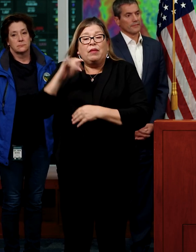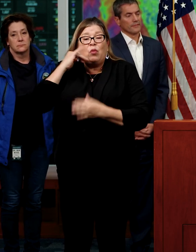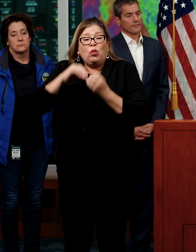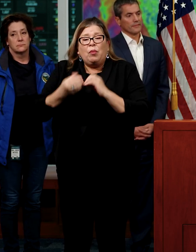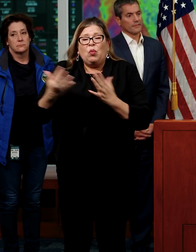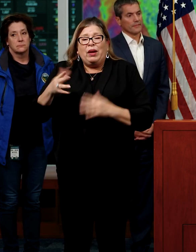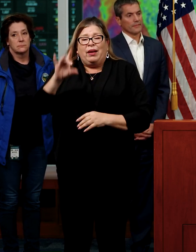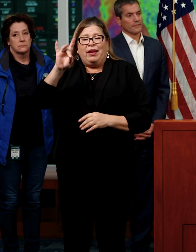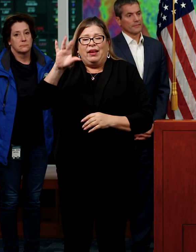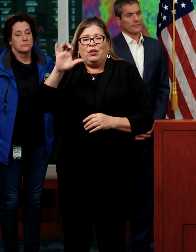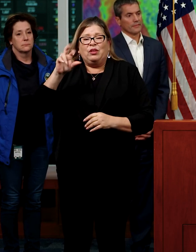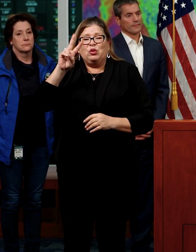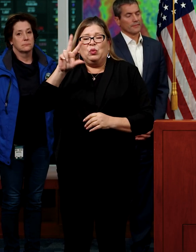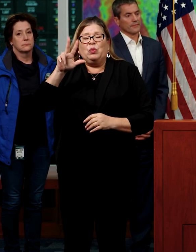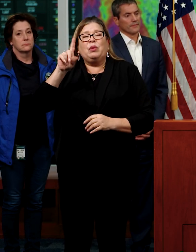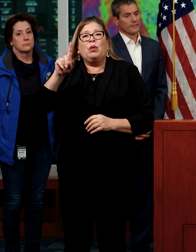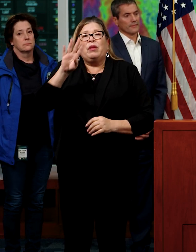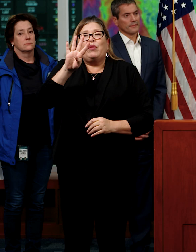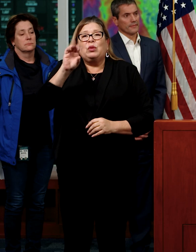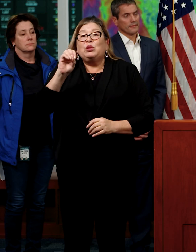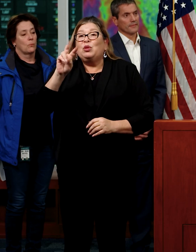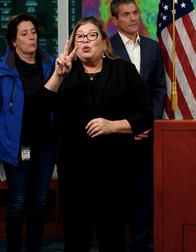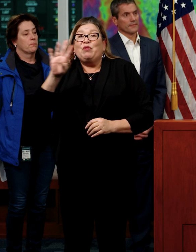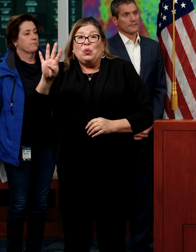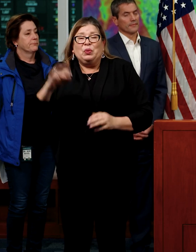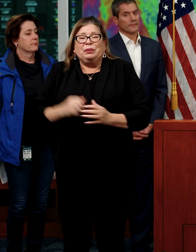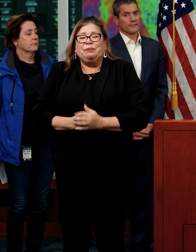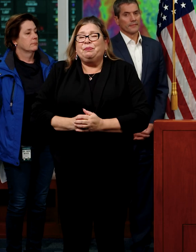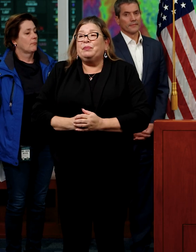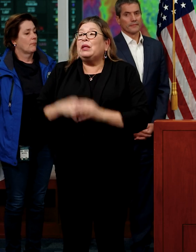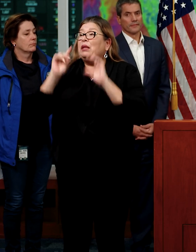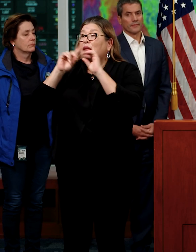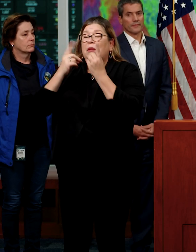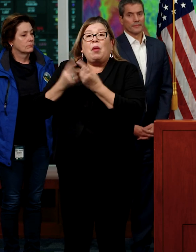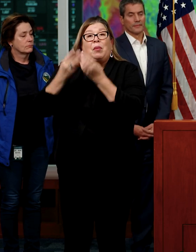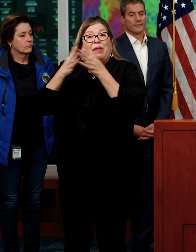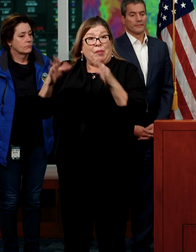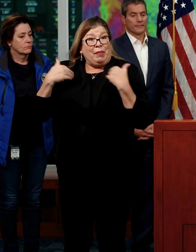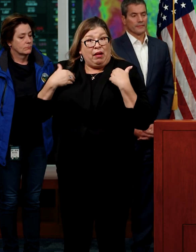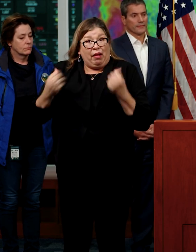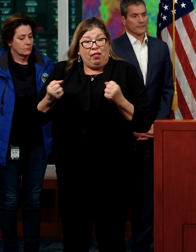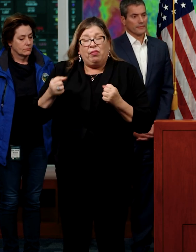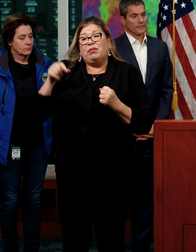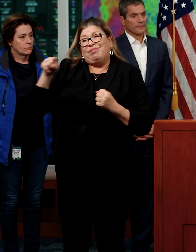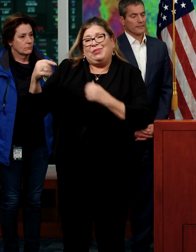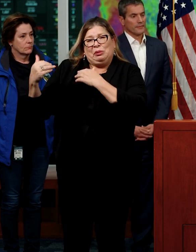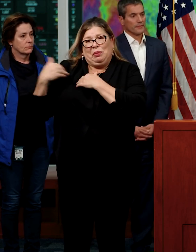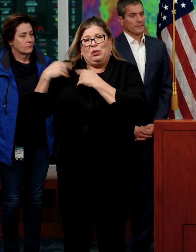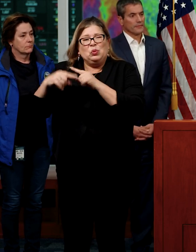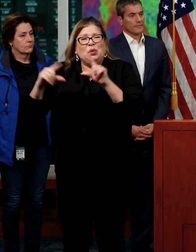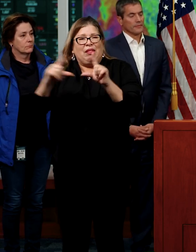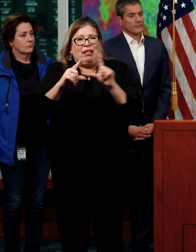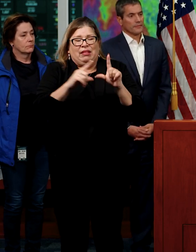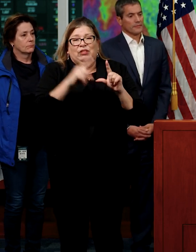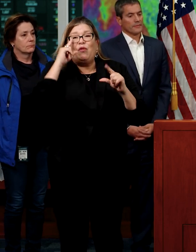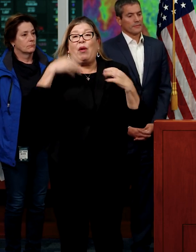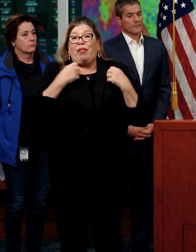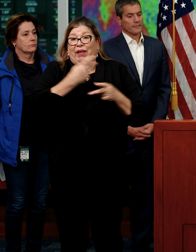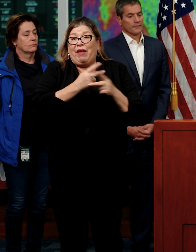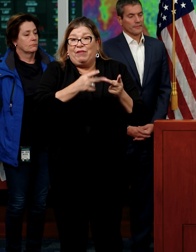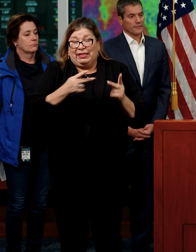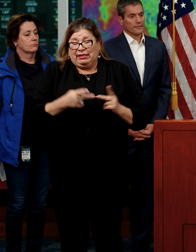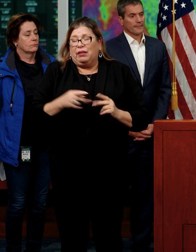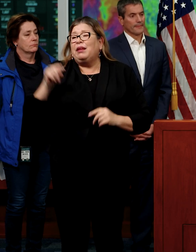-4024. The Department of Public Health, which also licenses health care facilities, is also prepared to